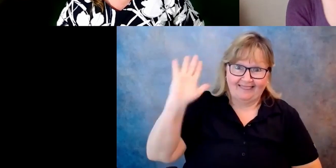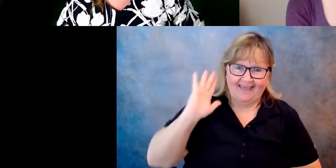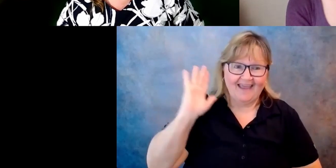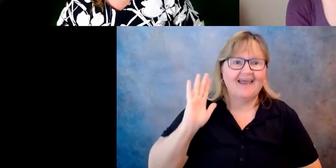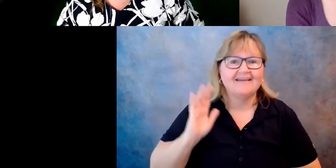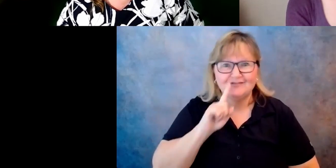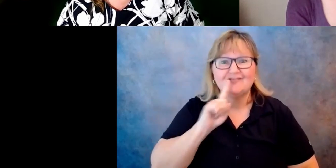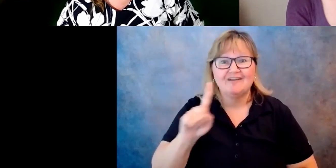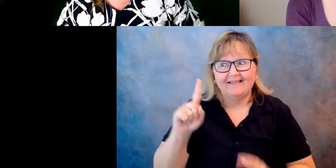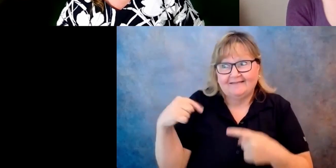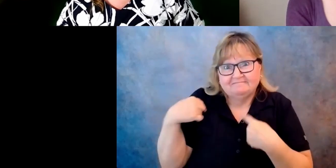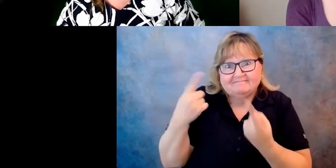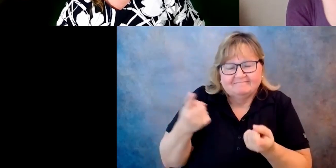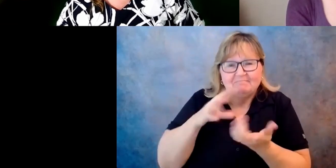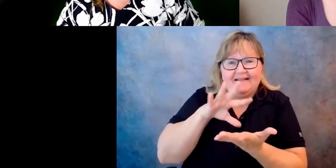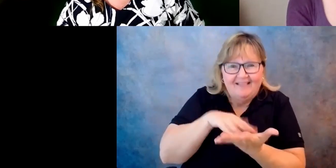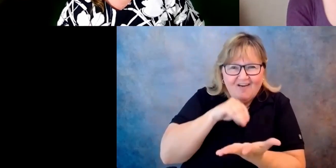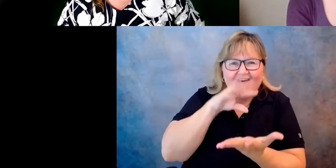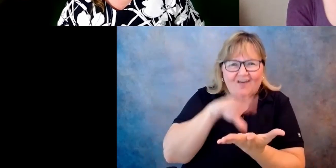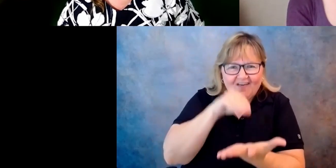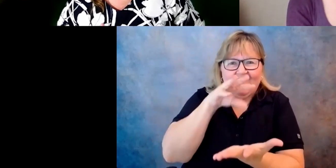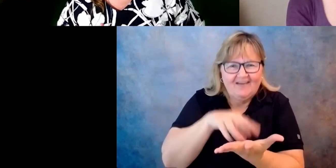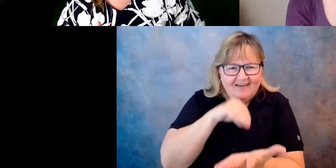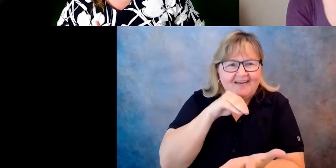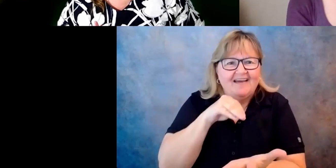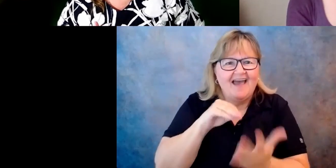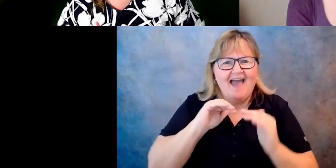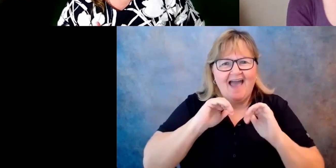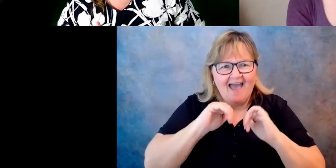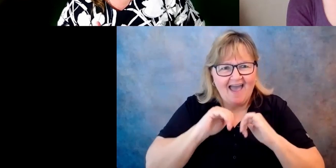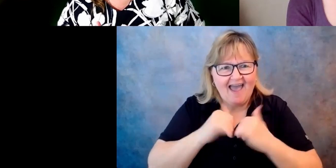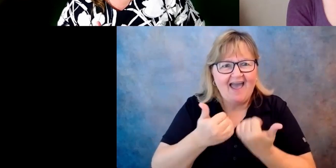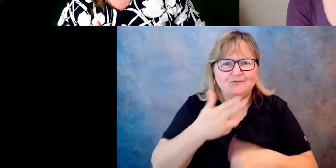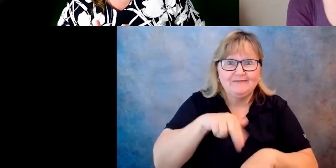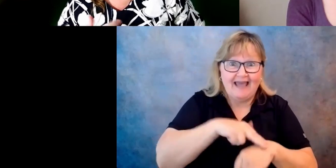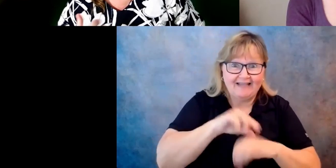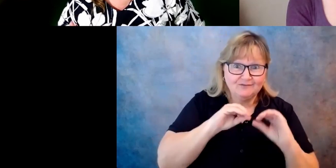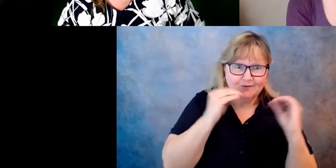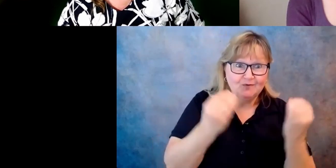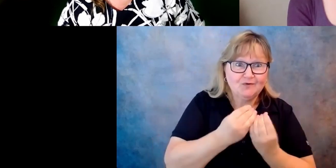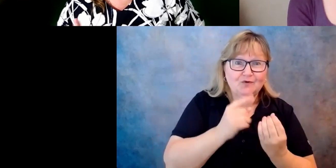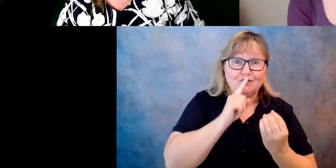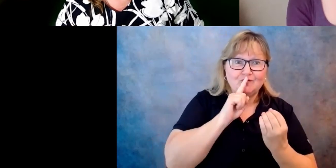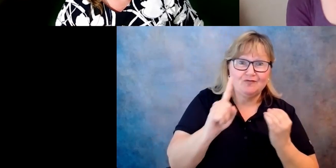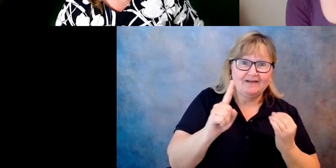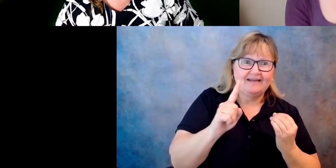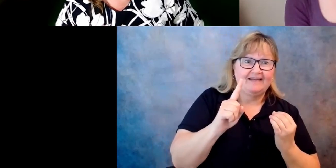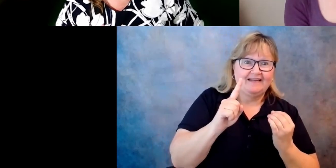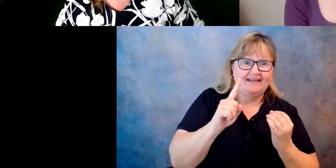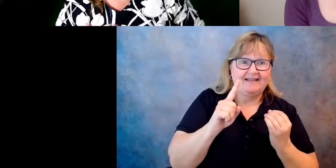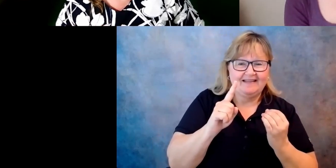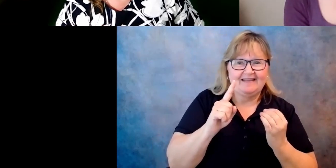education over the years, um, to learn, you know, how do national organizations really reach down and